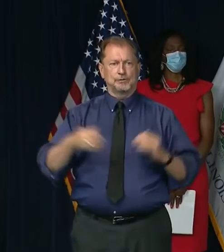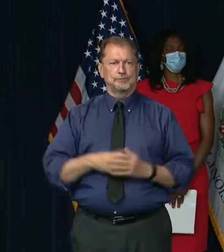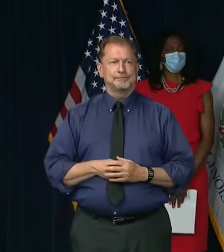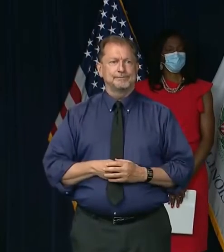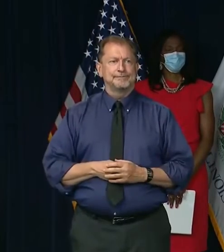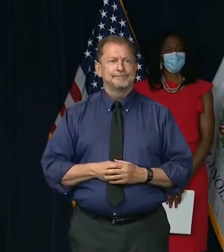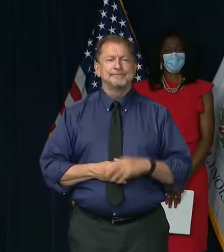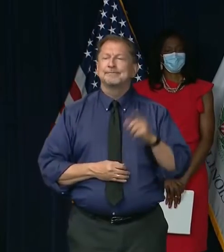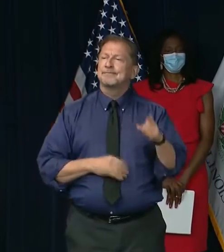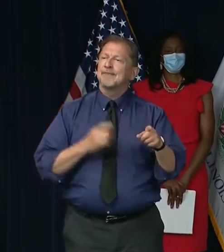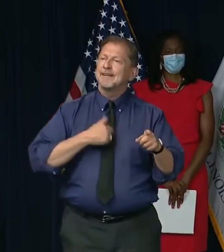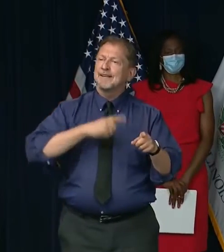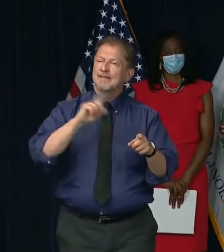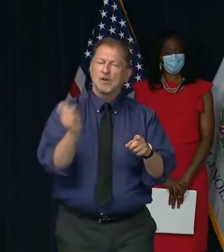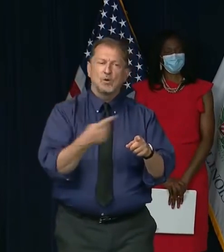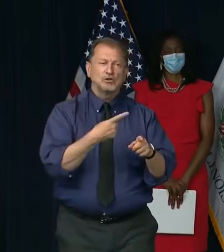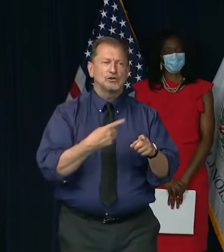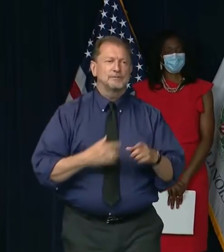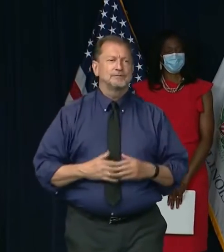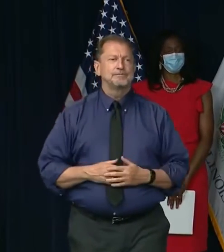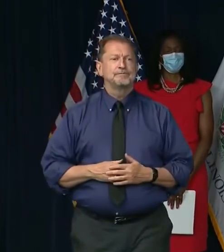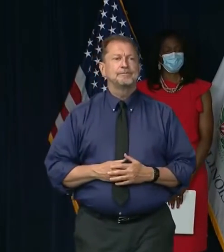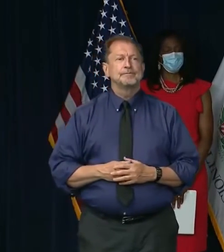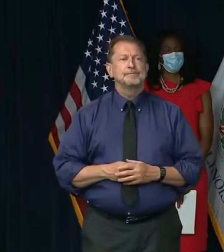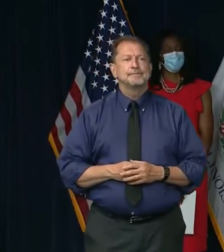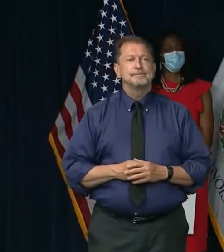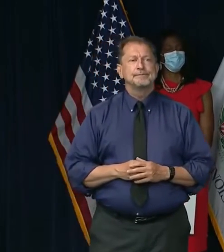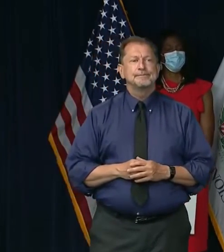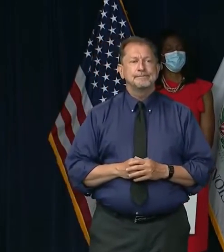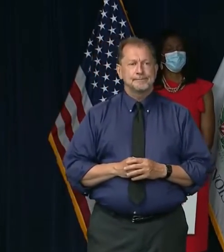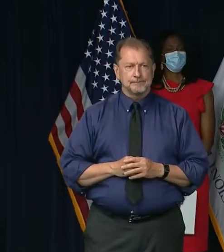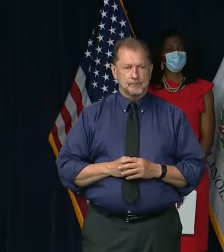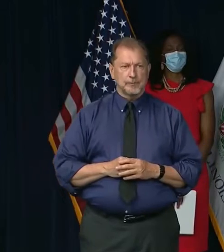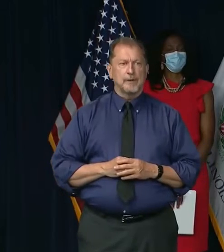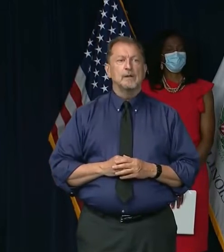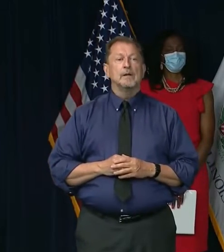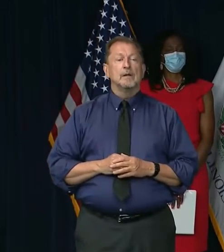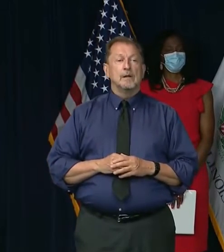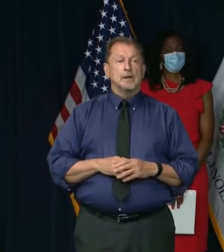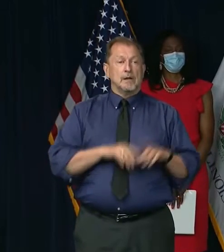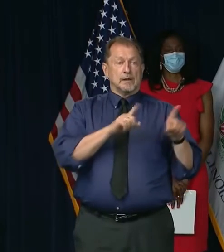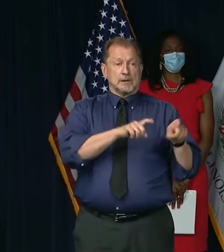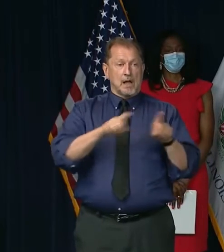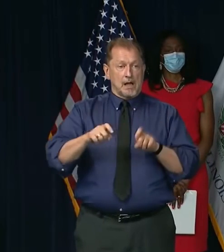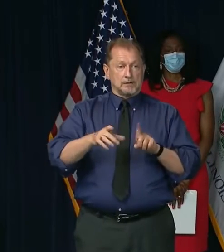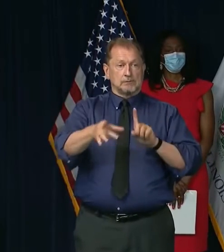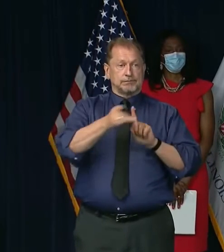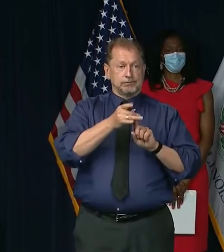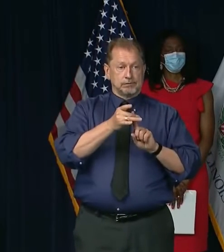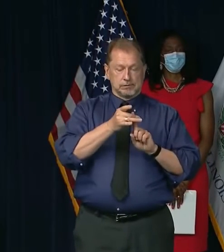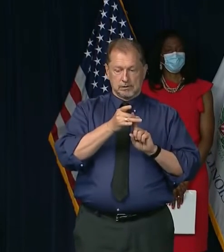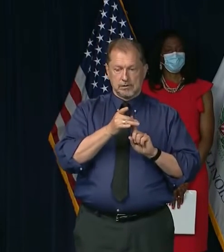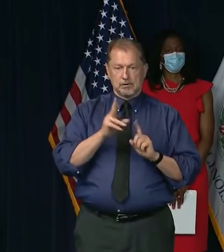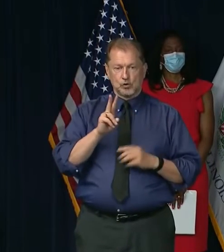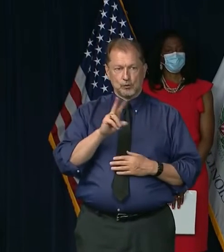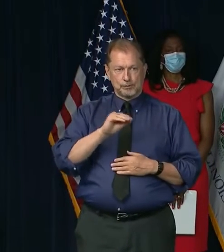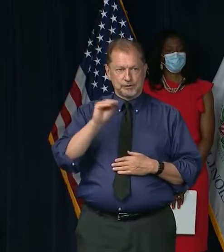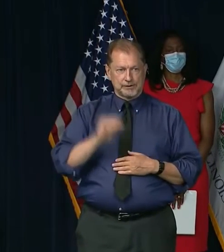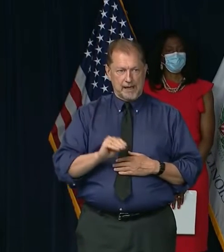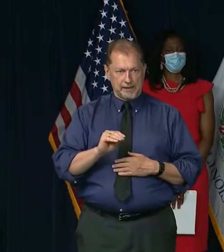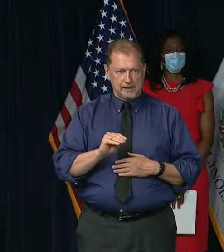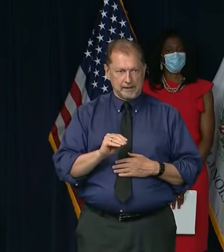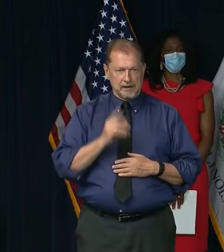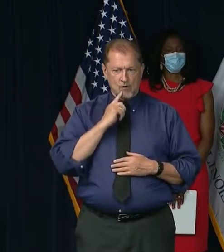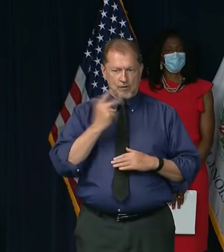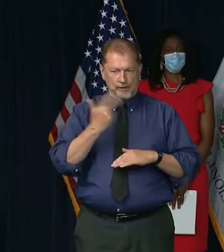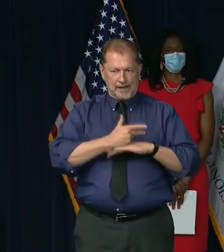Hi. Hi, how are you? Good afternoon. So we were at 2% positivity rate for three days this week. Now we're going back up to